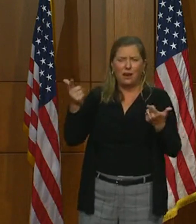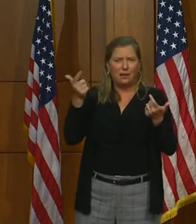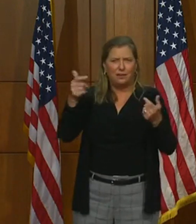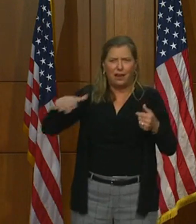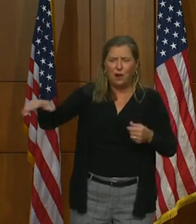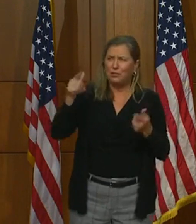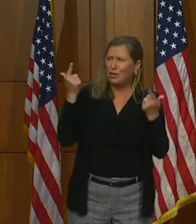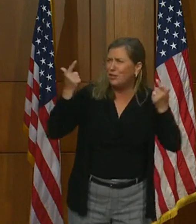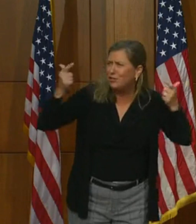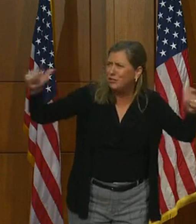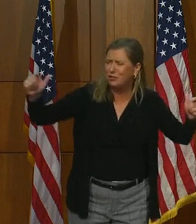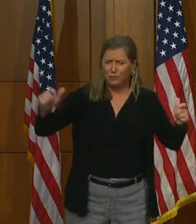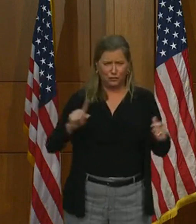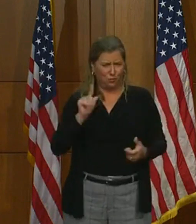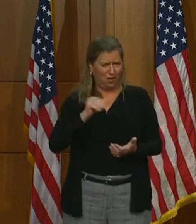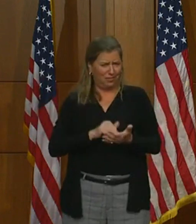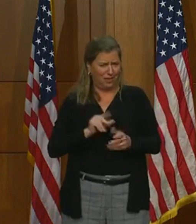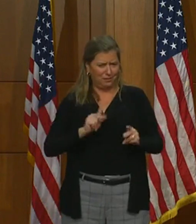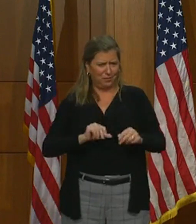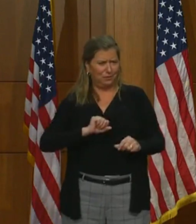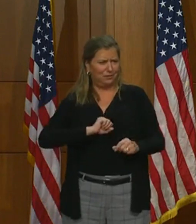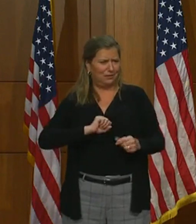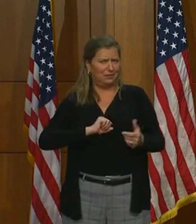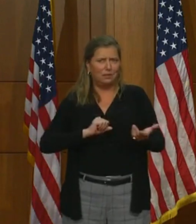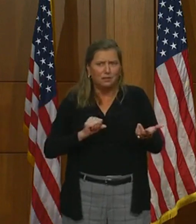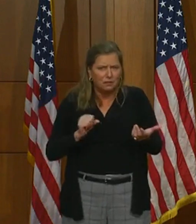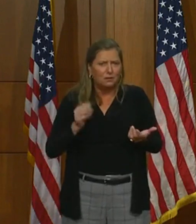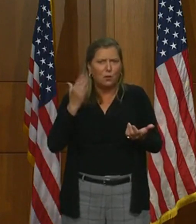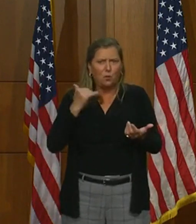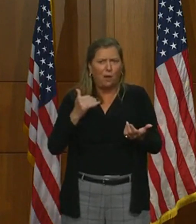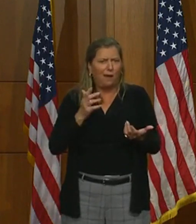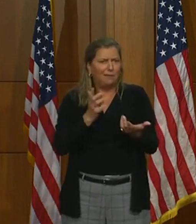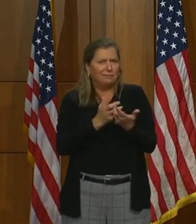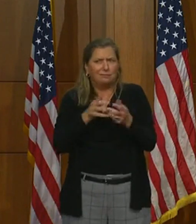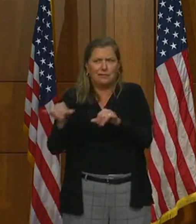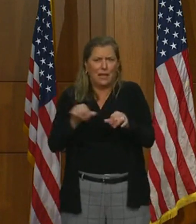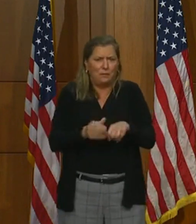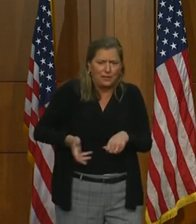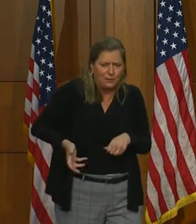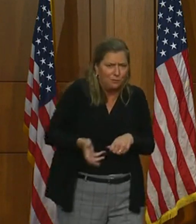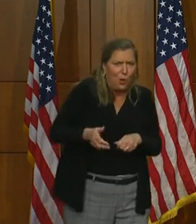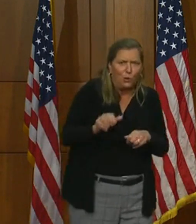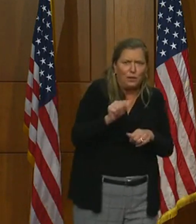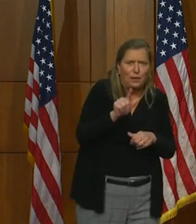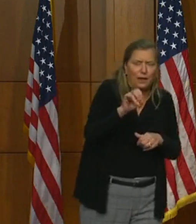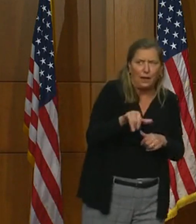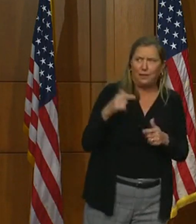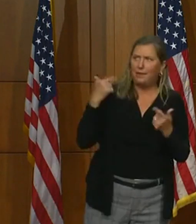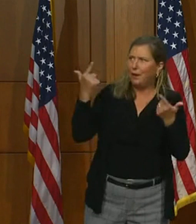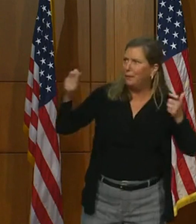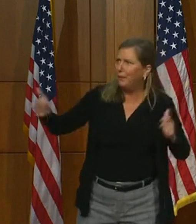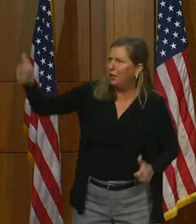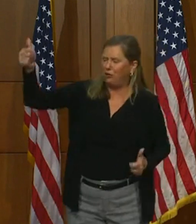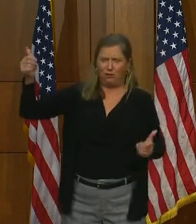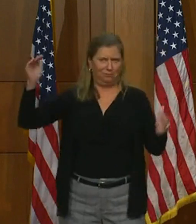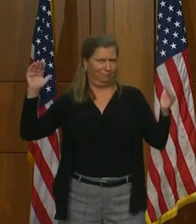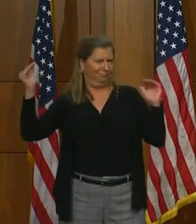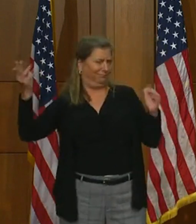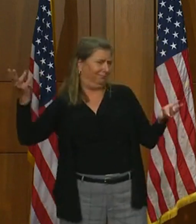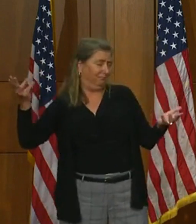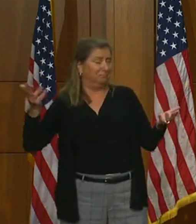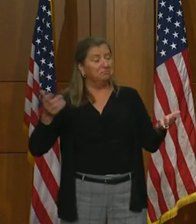And they don't really feel like they should be lumped into small entertainment venues like bowling alleys when they do have a vast amount more space. So, would you consider